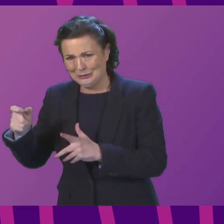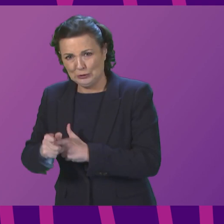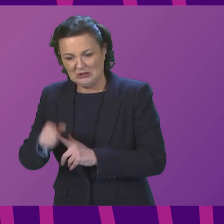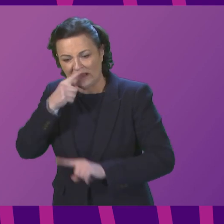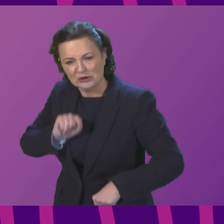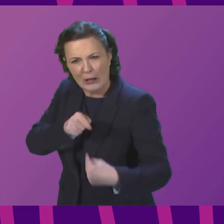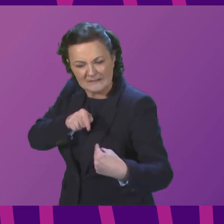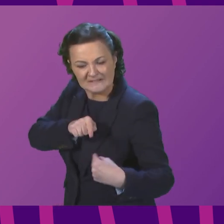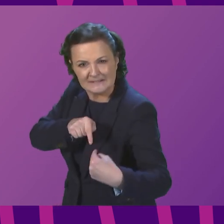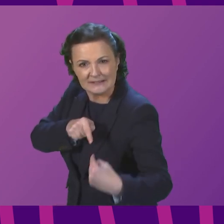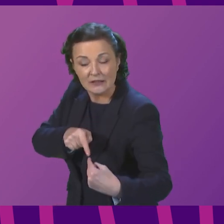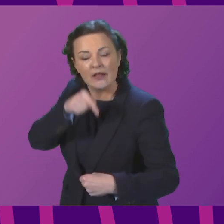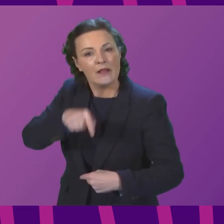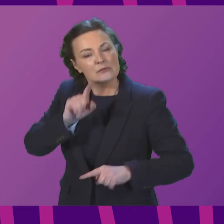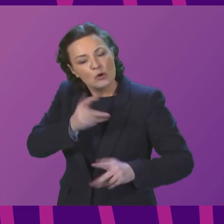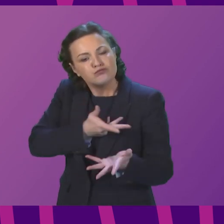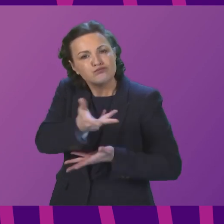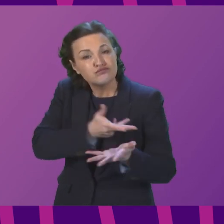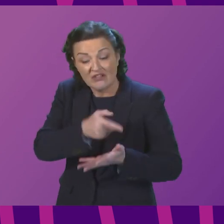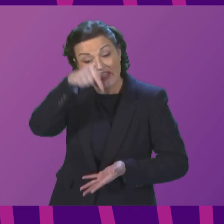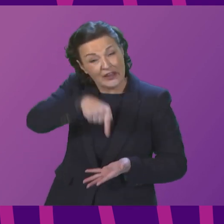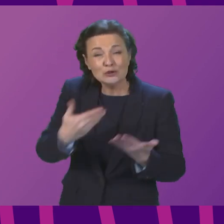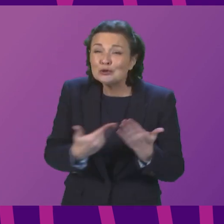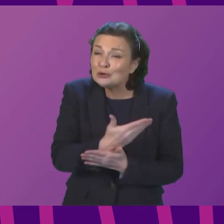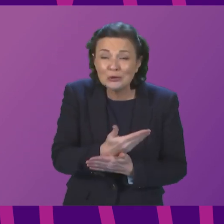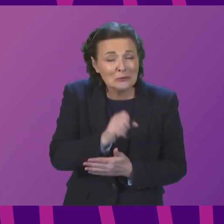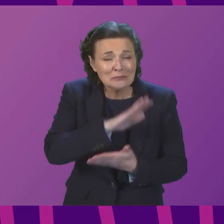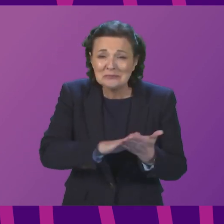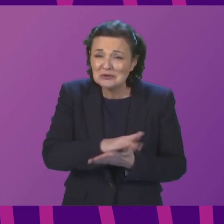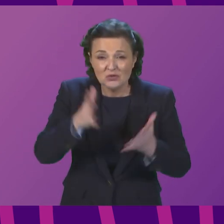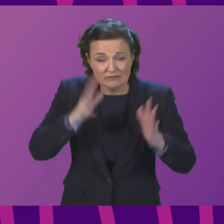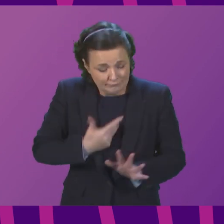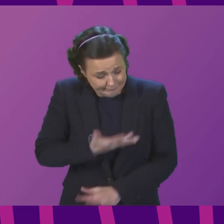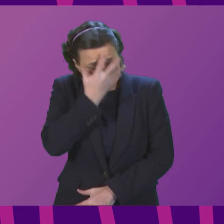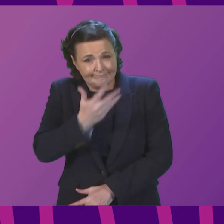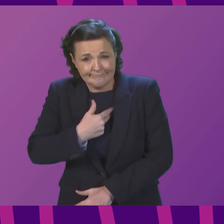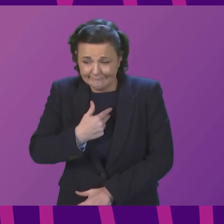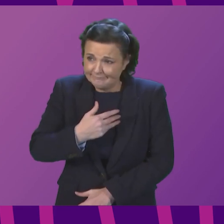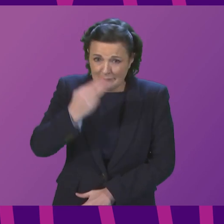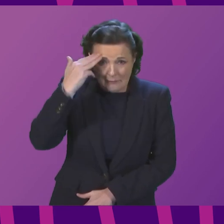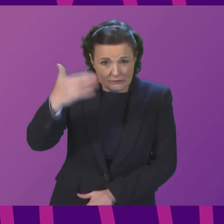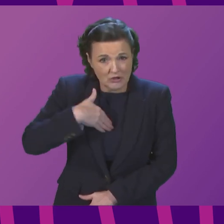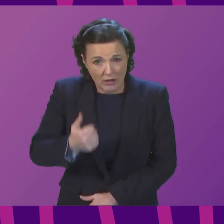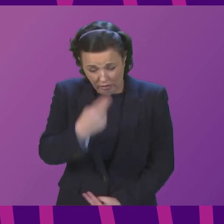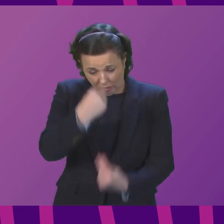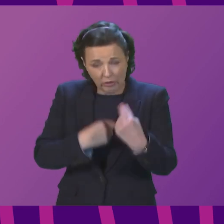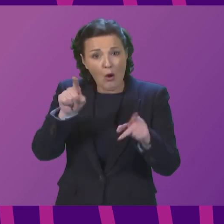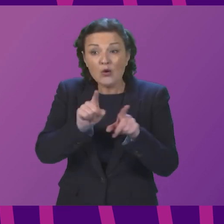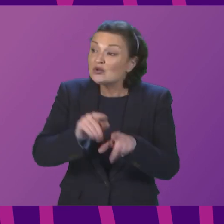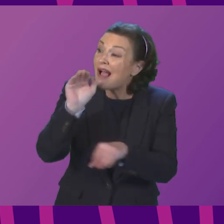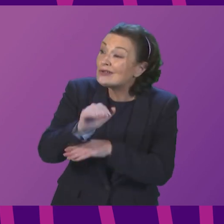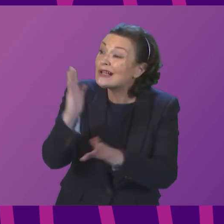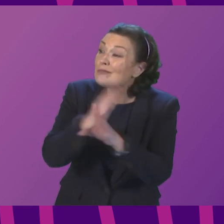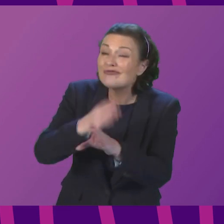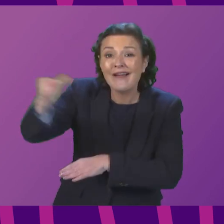It will put an end to the anxiety of undignified physical and mental assessments and an end to private sector involvement will also end at the